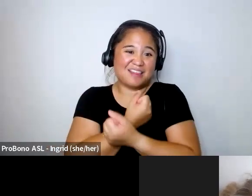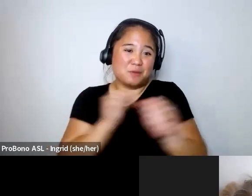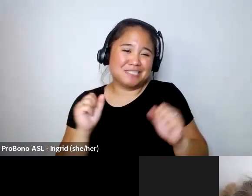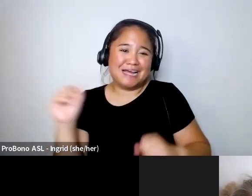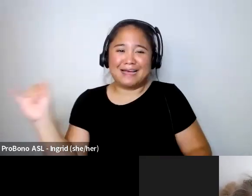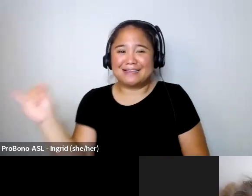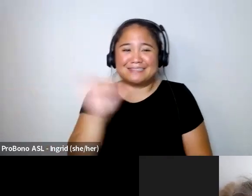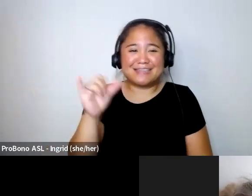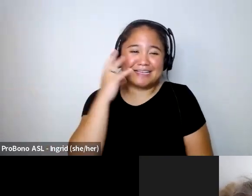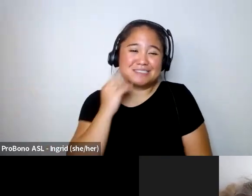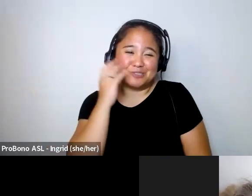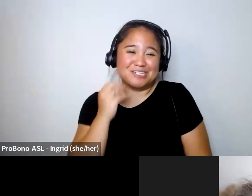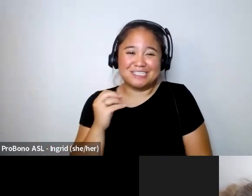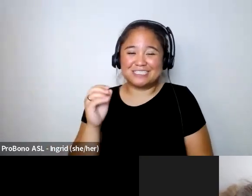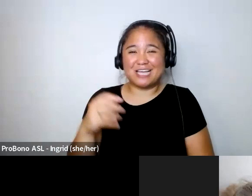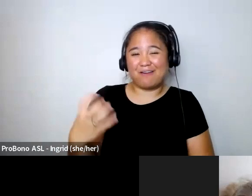sunday morning and i love it